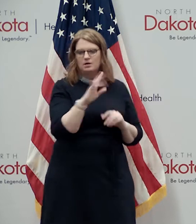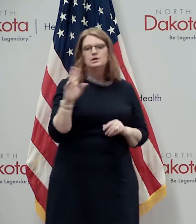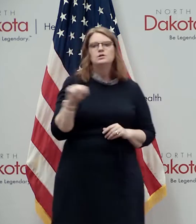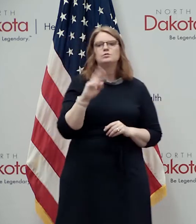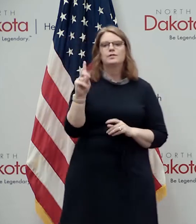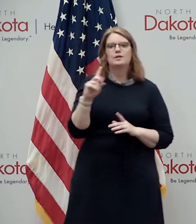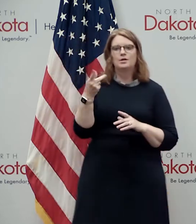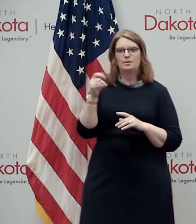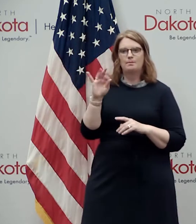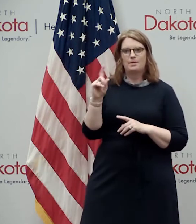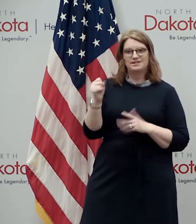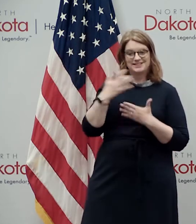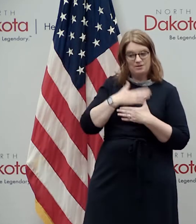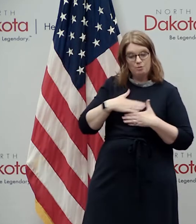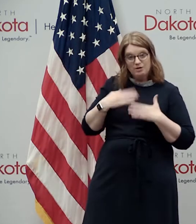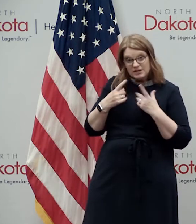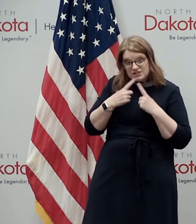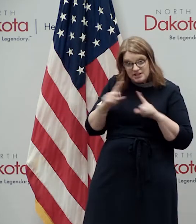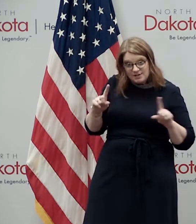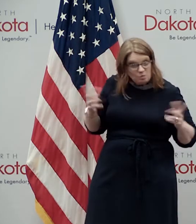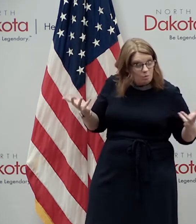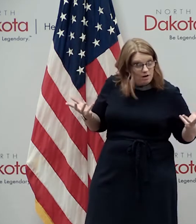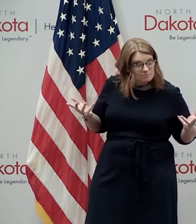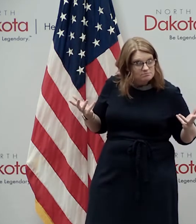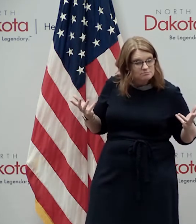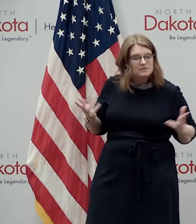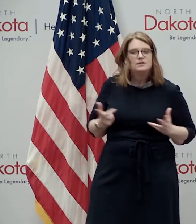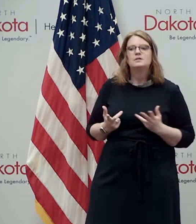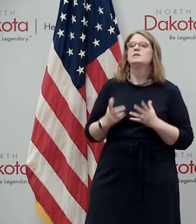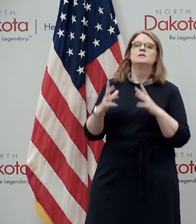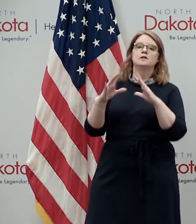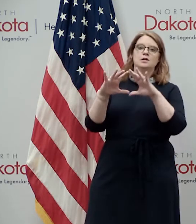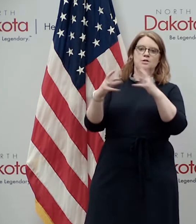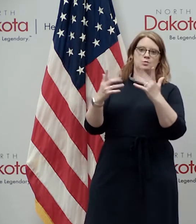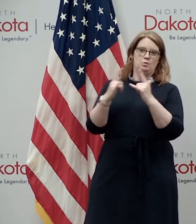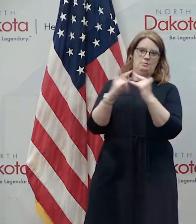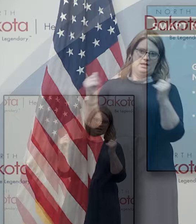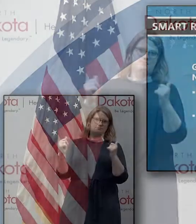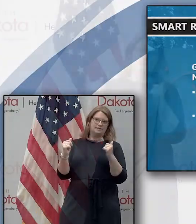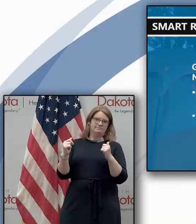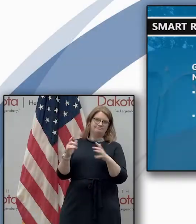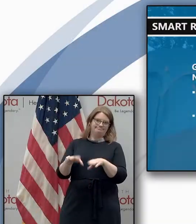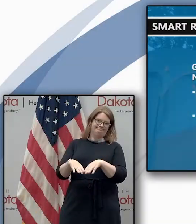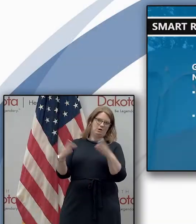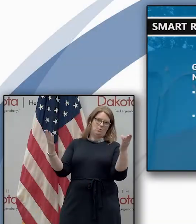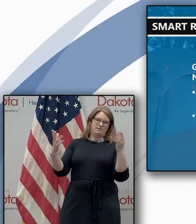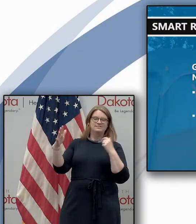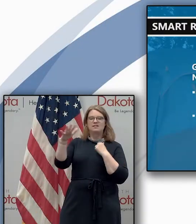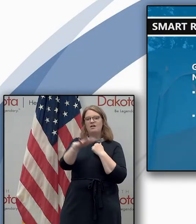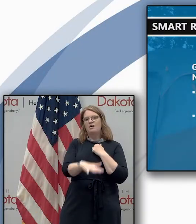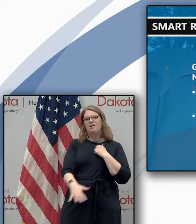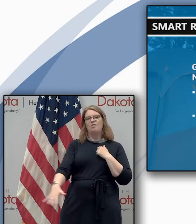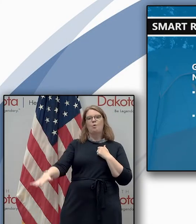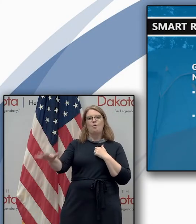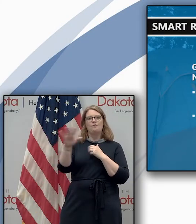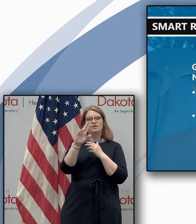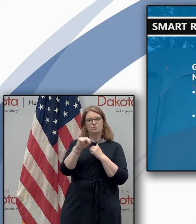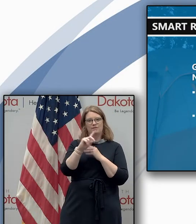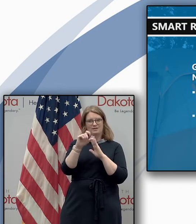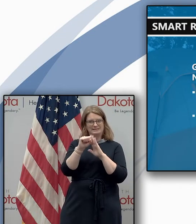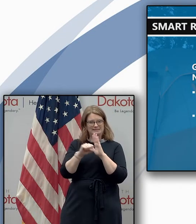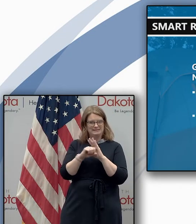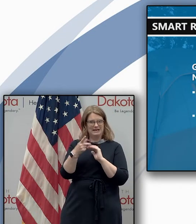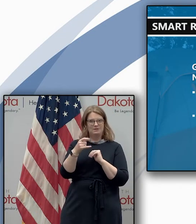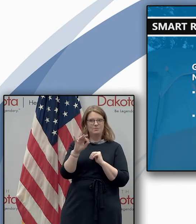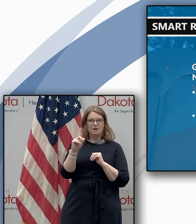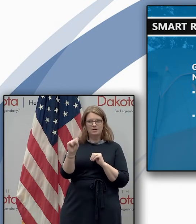parks and recreation announced the group camping sites have reopened across all north dakota state parks as part